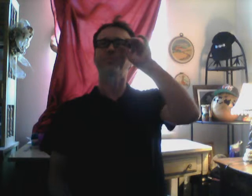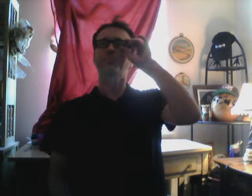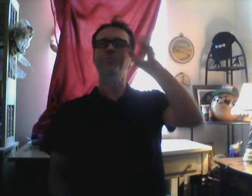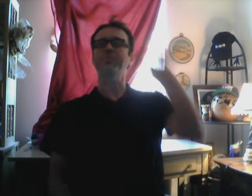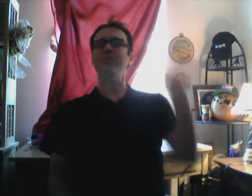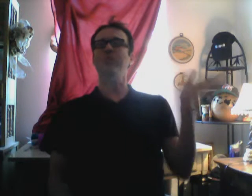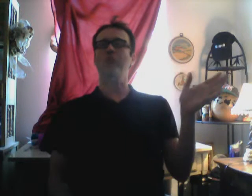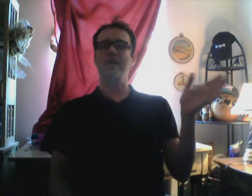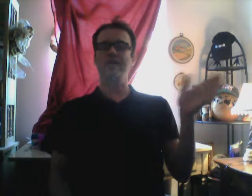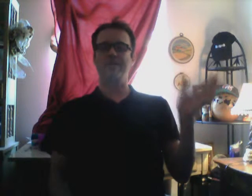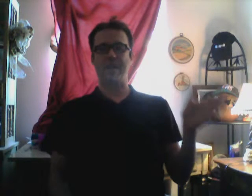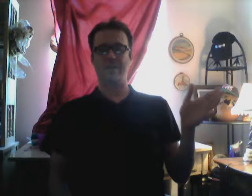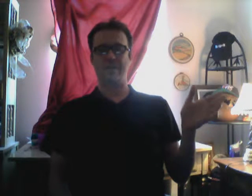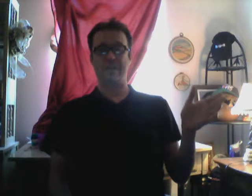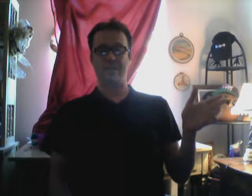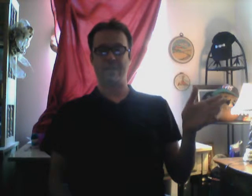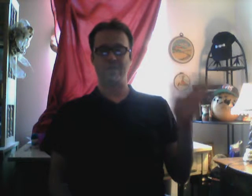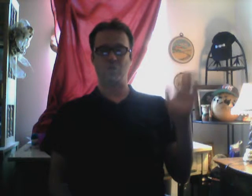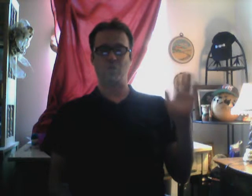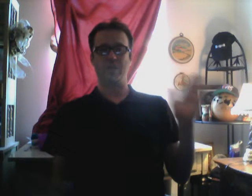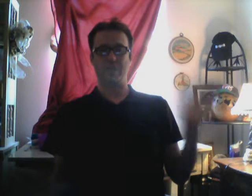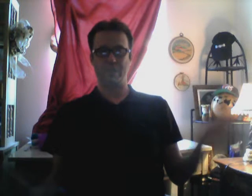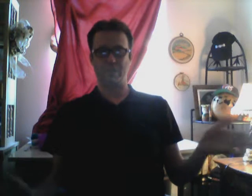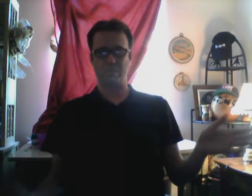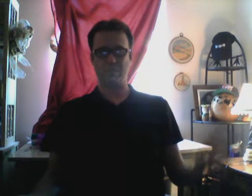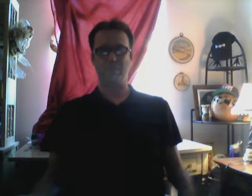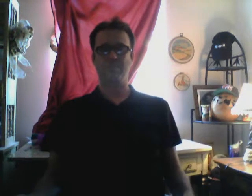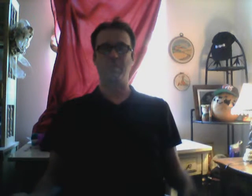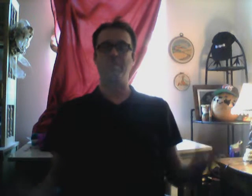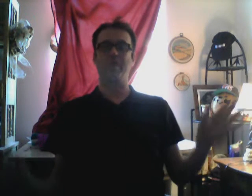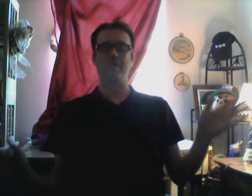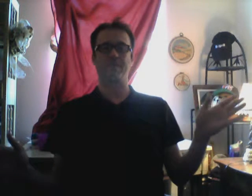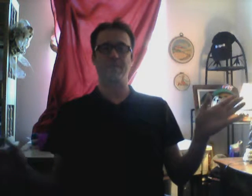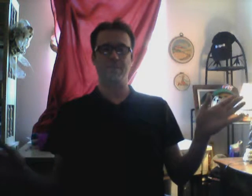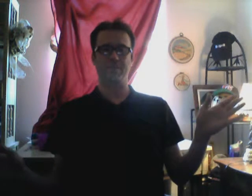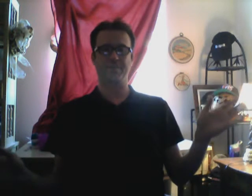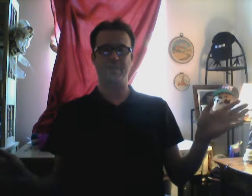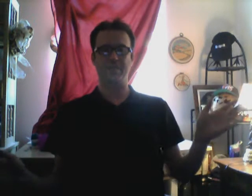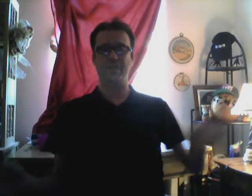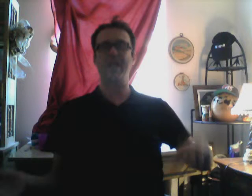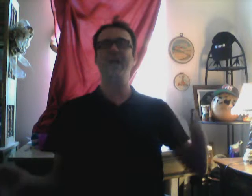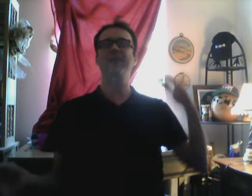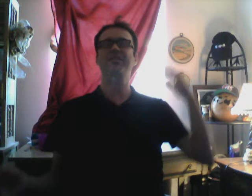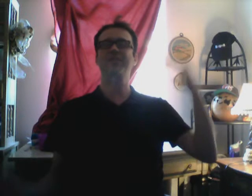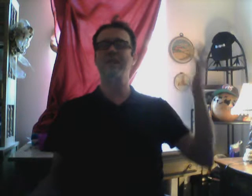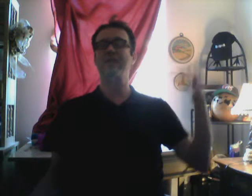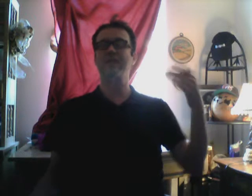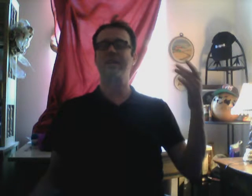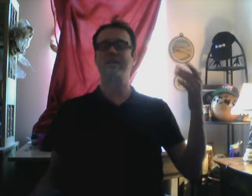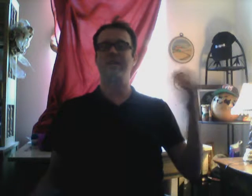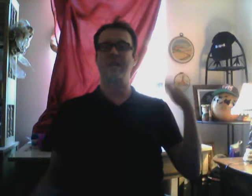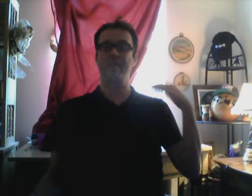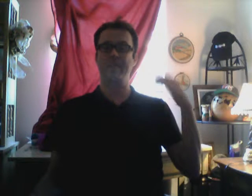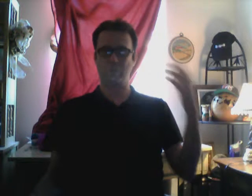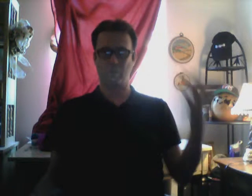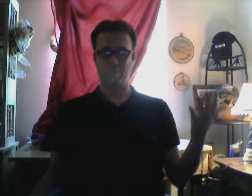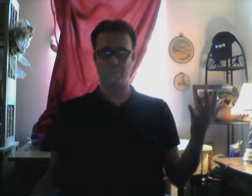Or trying to validate the creation. The Butterfingers fetching. And I, like I said, I'm an interpreter